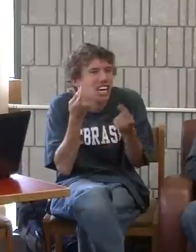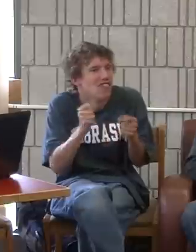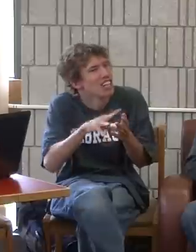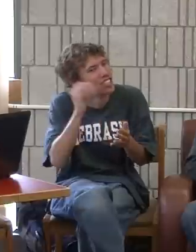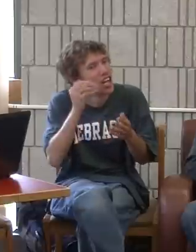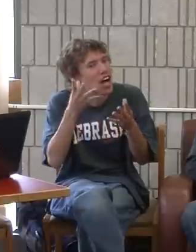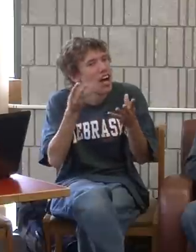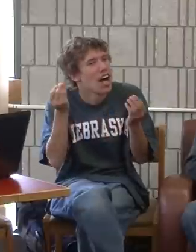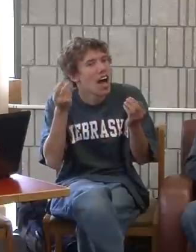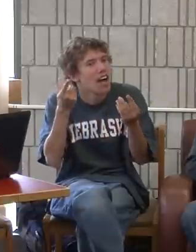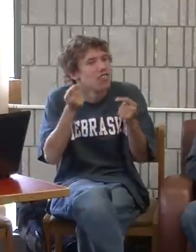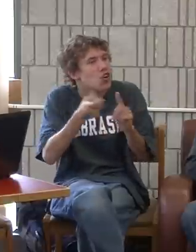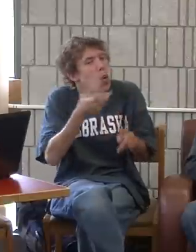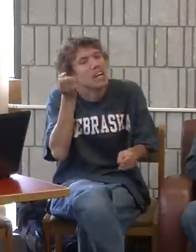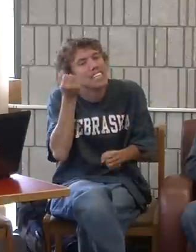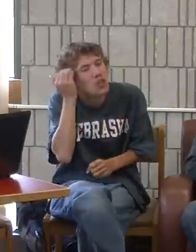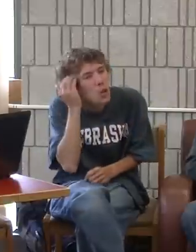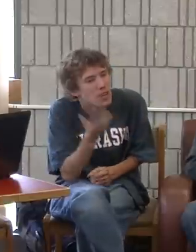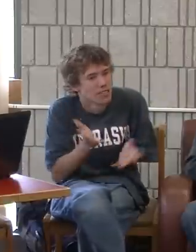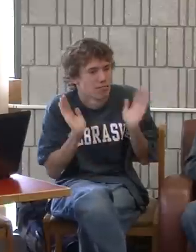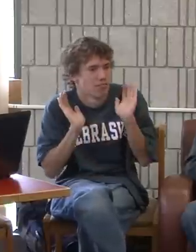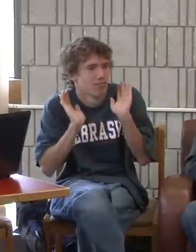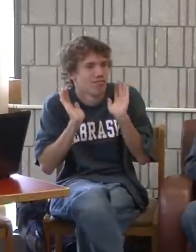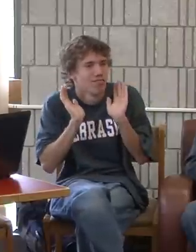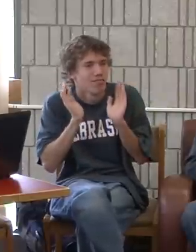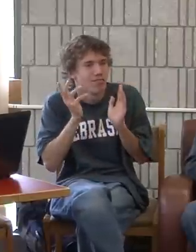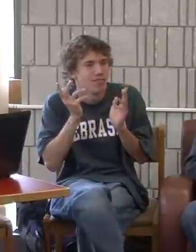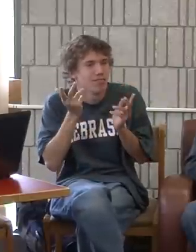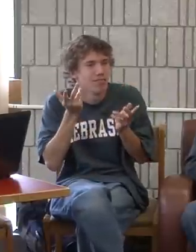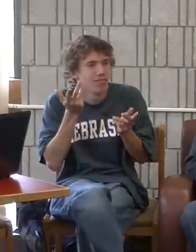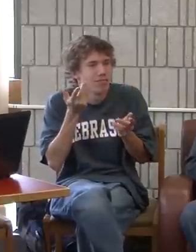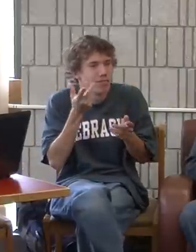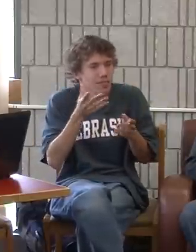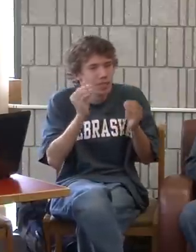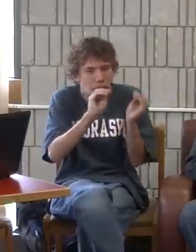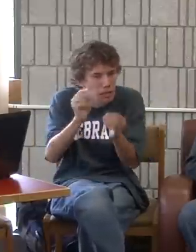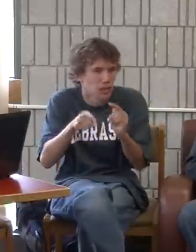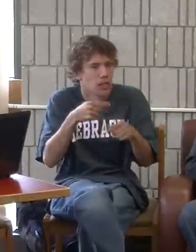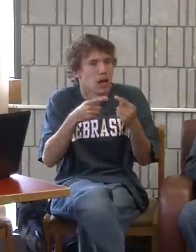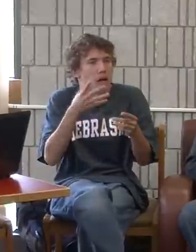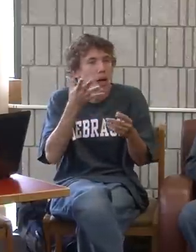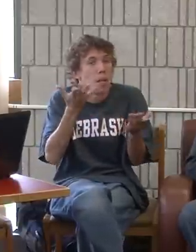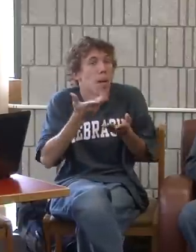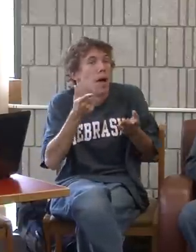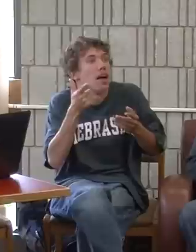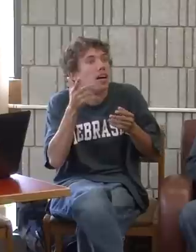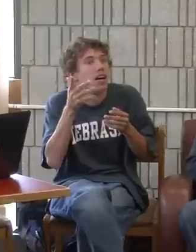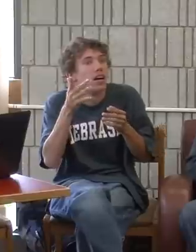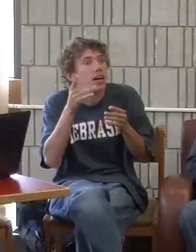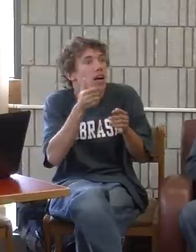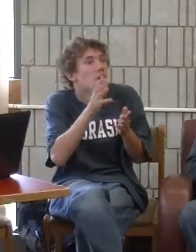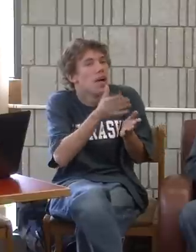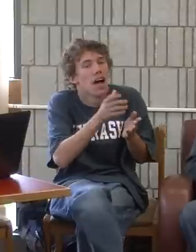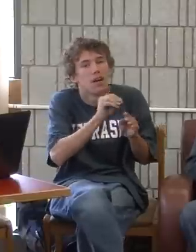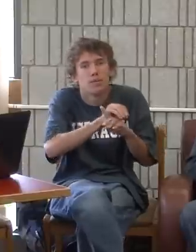They're just learning. They're enthusiastic. They'd like to know sign language and just, you know, teach them or help them along.